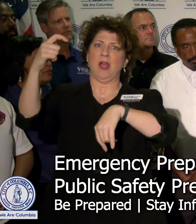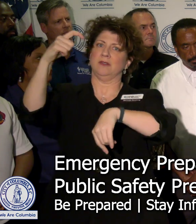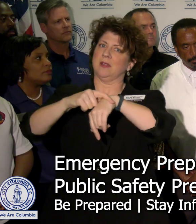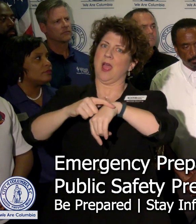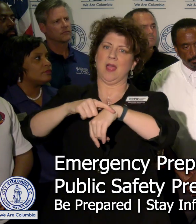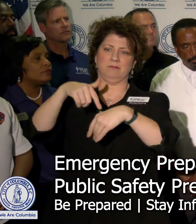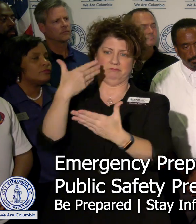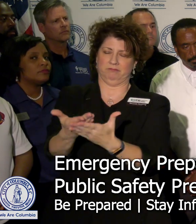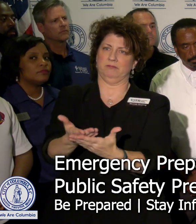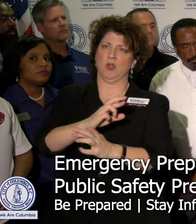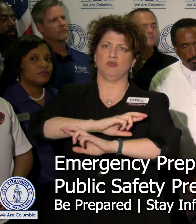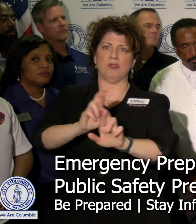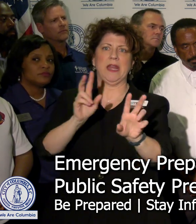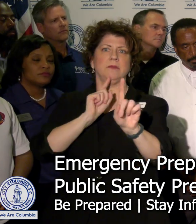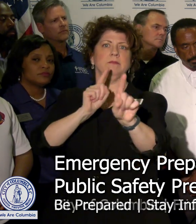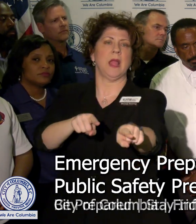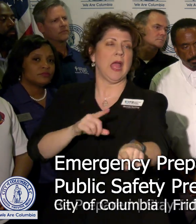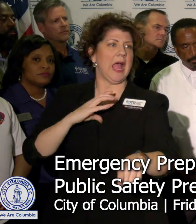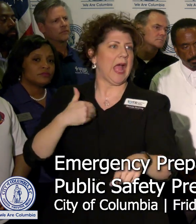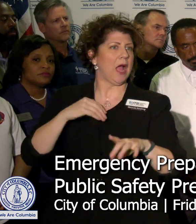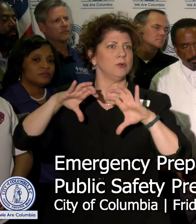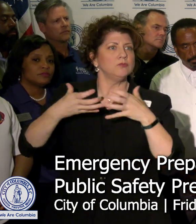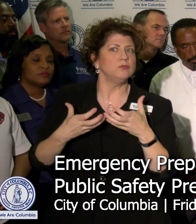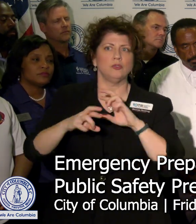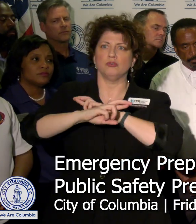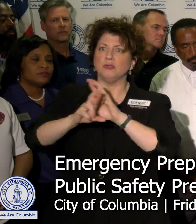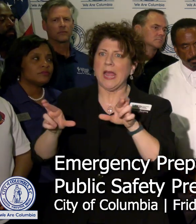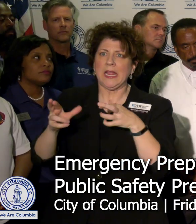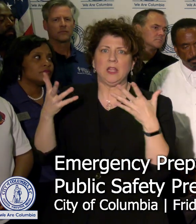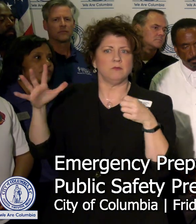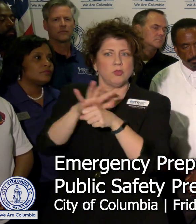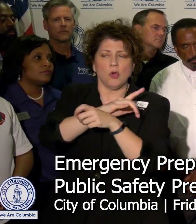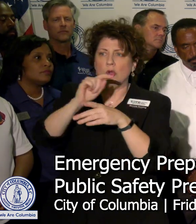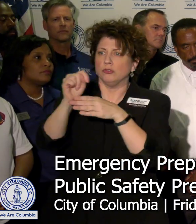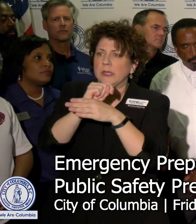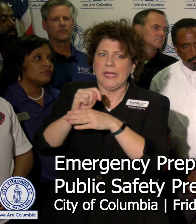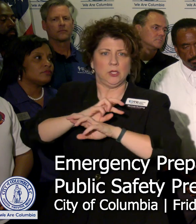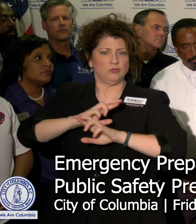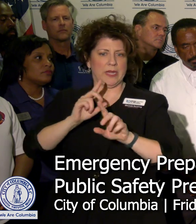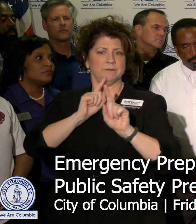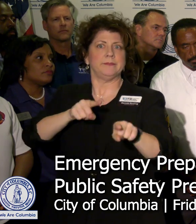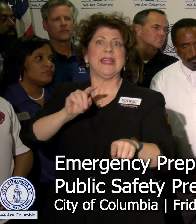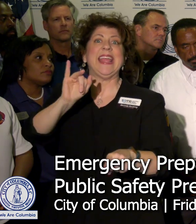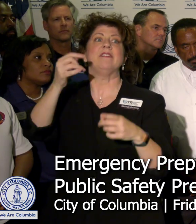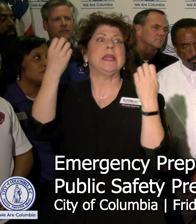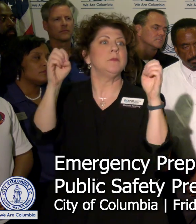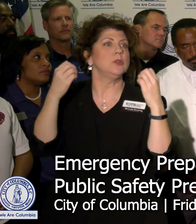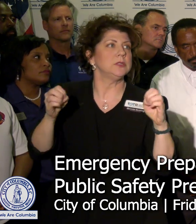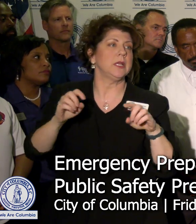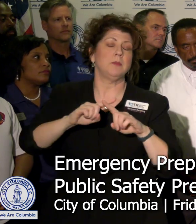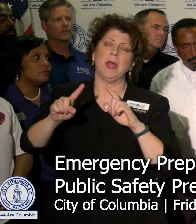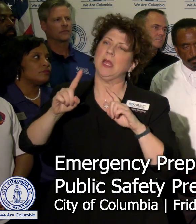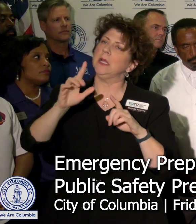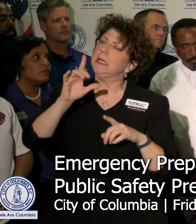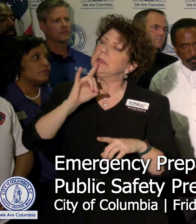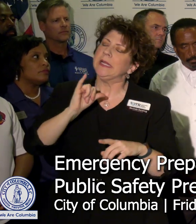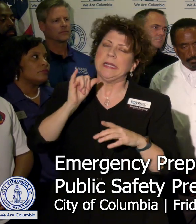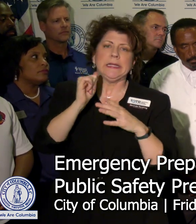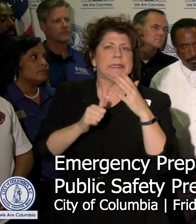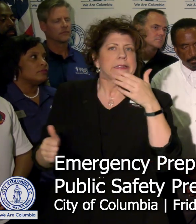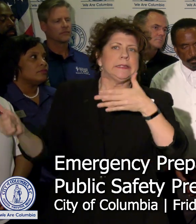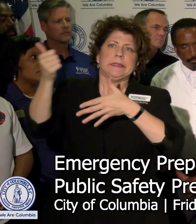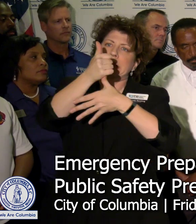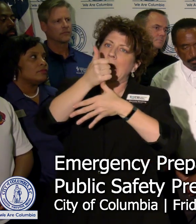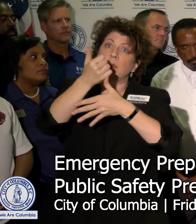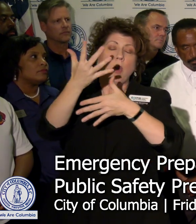so our crews are ready. They're trained and they're ready to respond in case of an emergency. I don't think we can stress safety enough and the safety